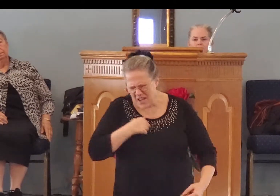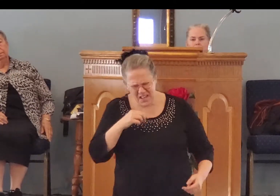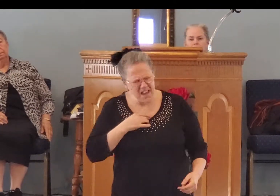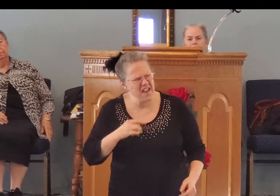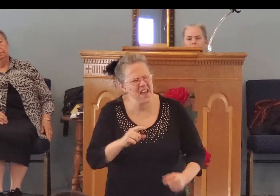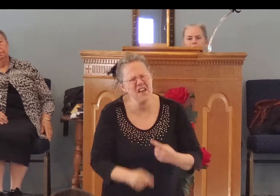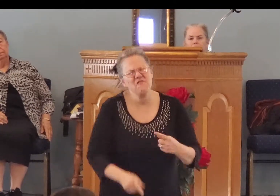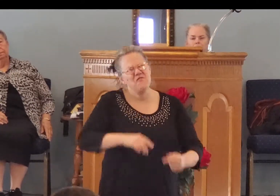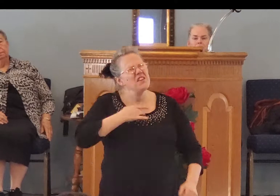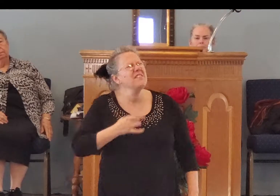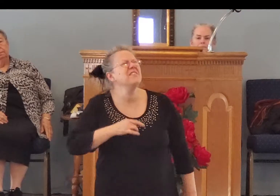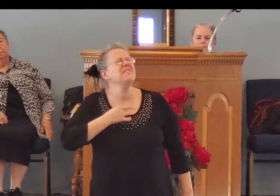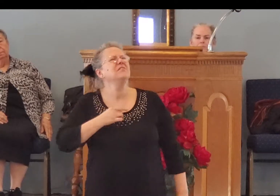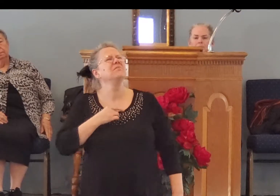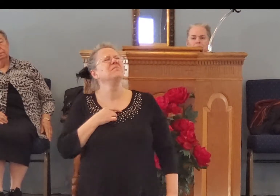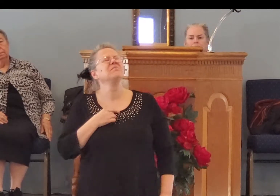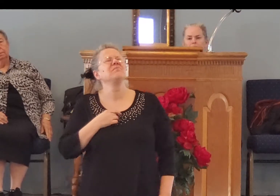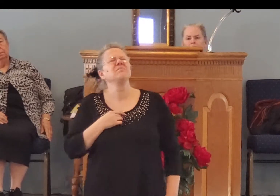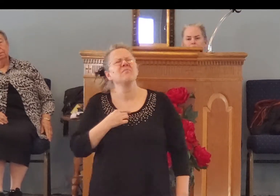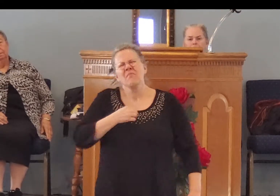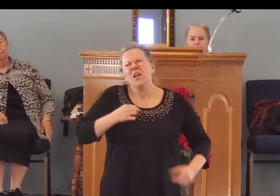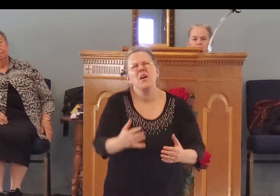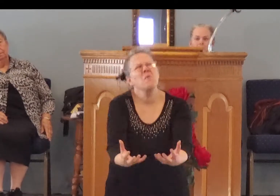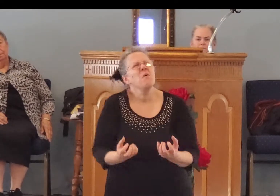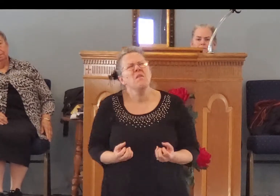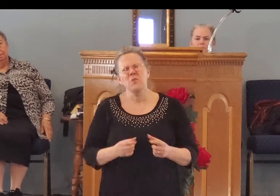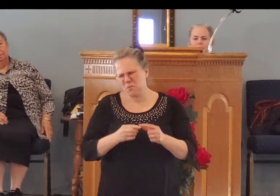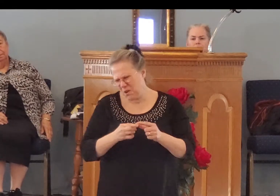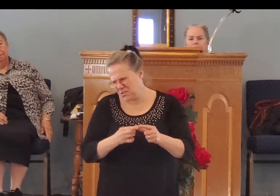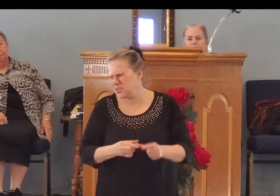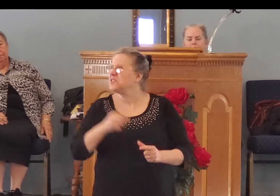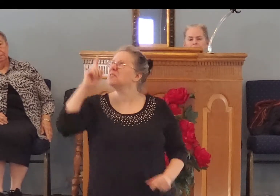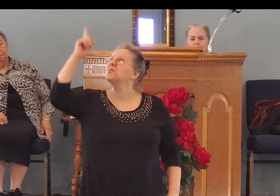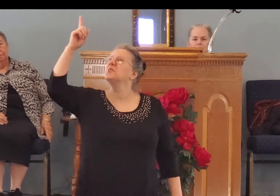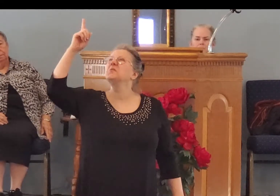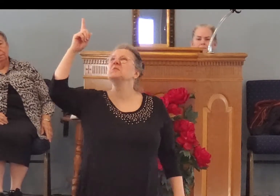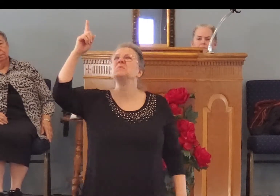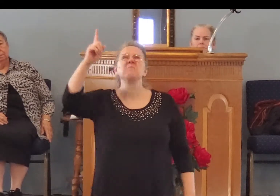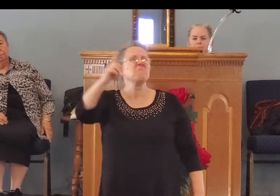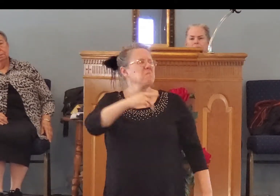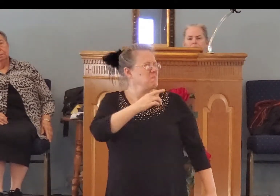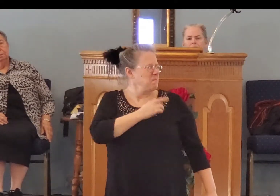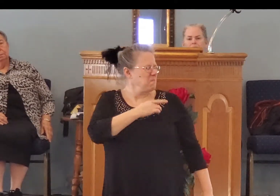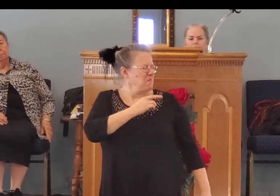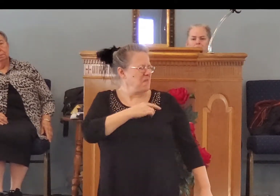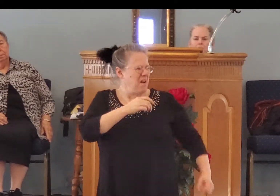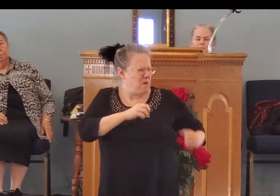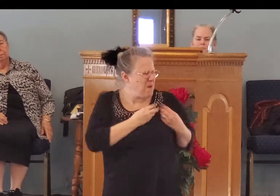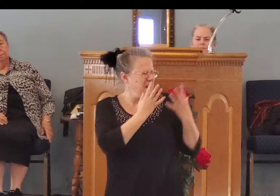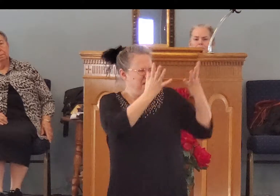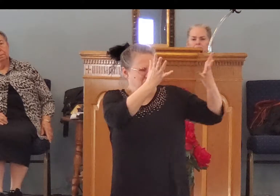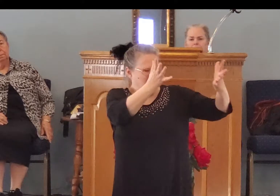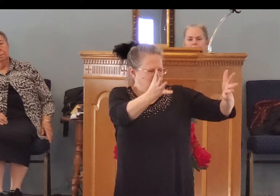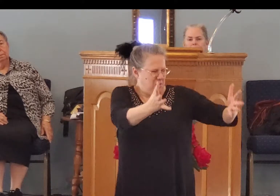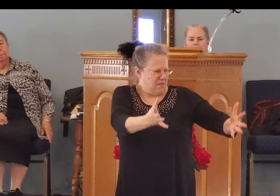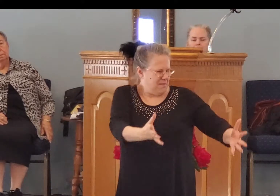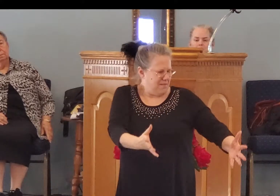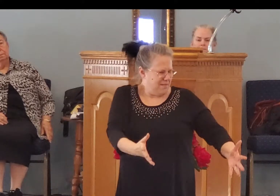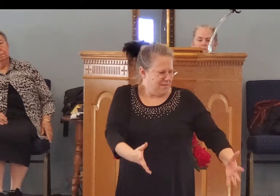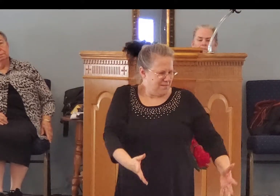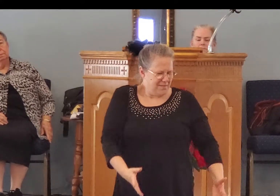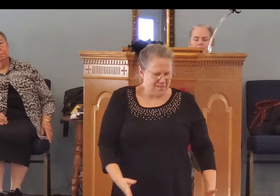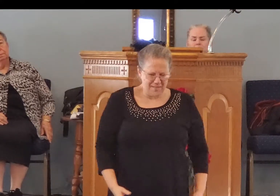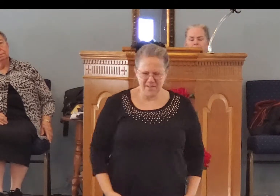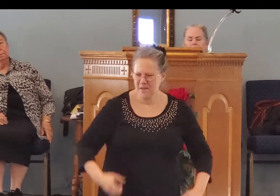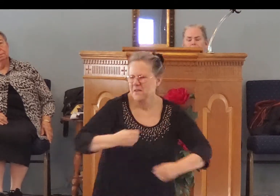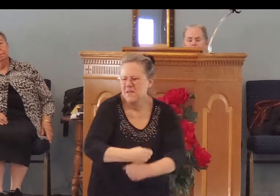and now I can feel I wanna run to you, heart wide open